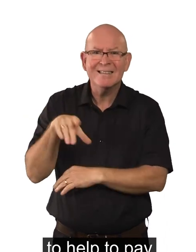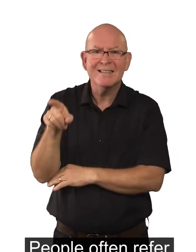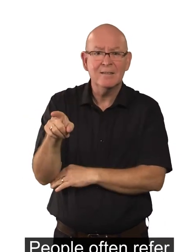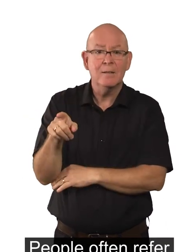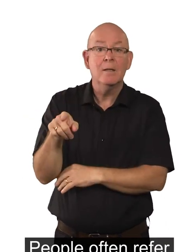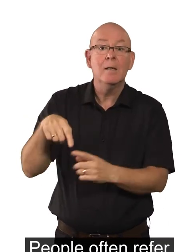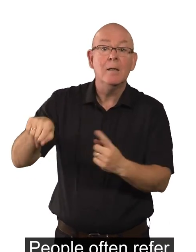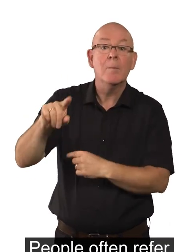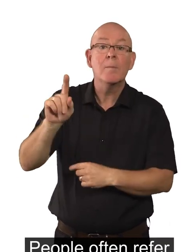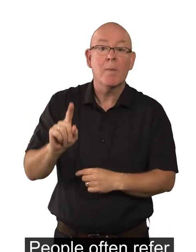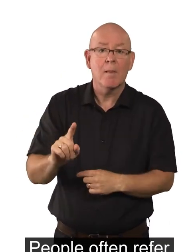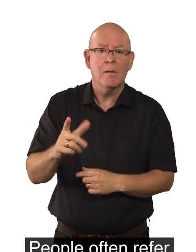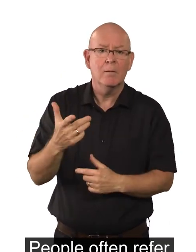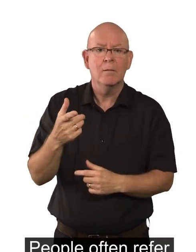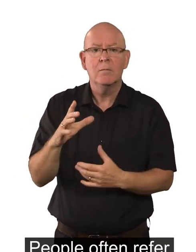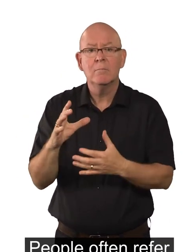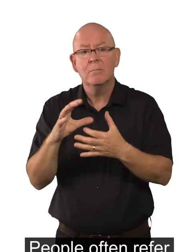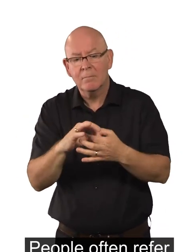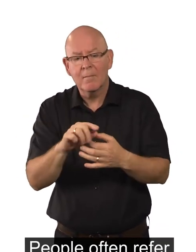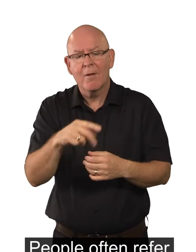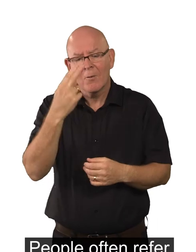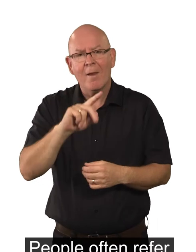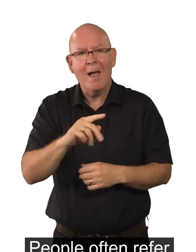People often refer to this money as benefits.